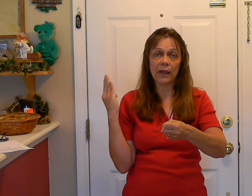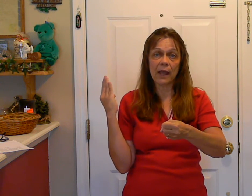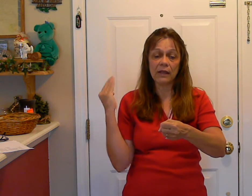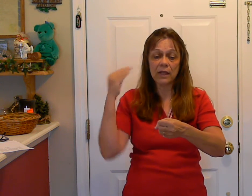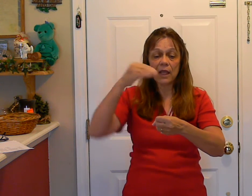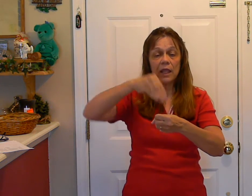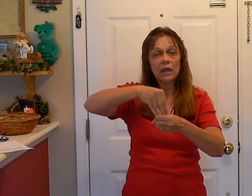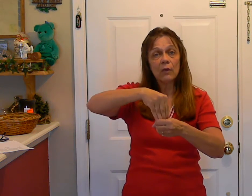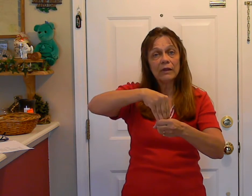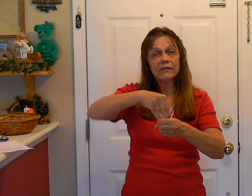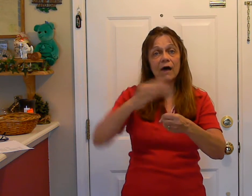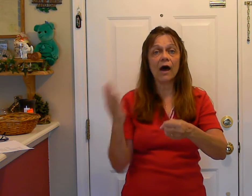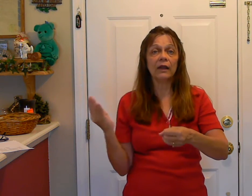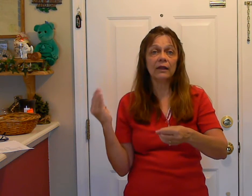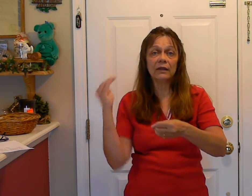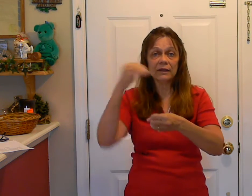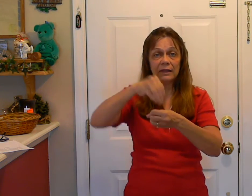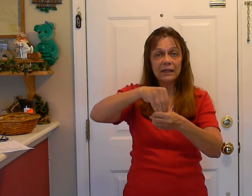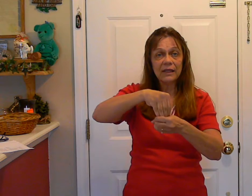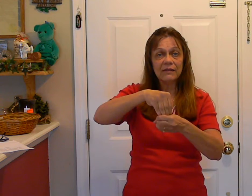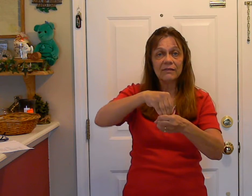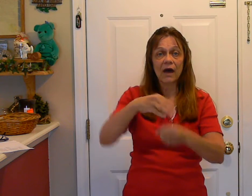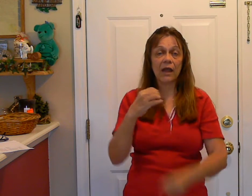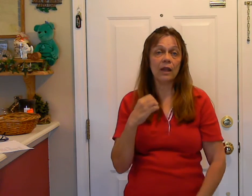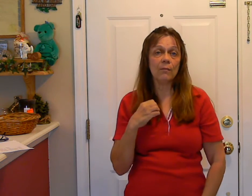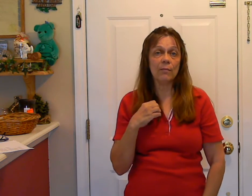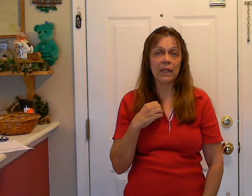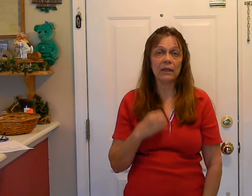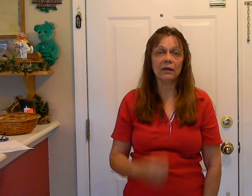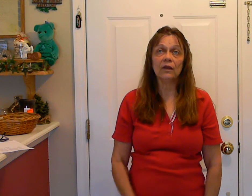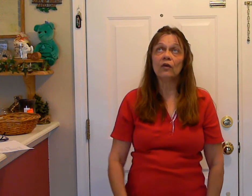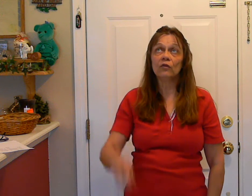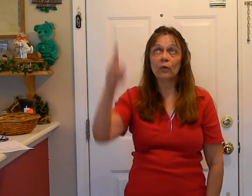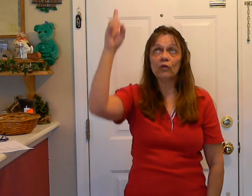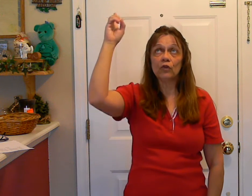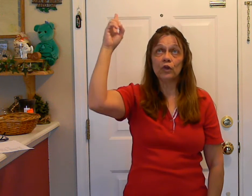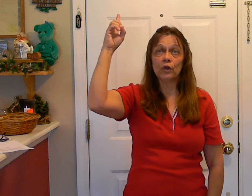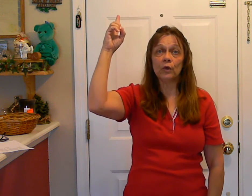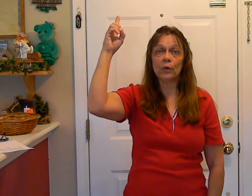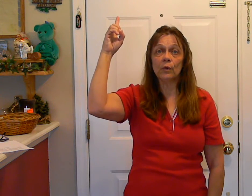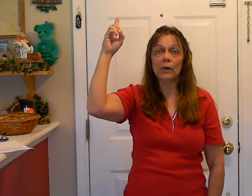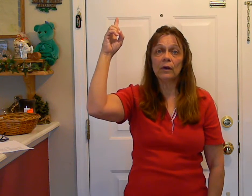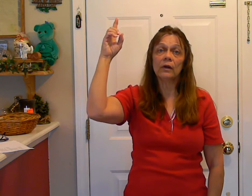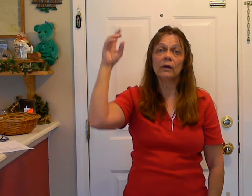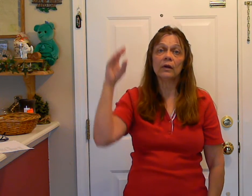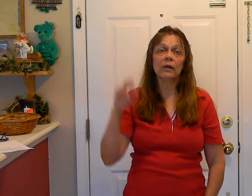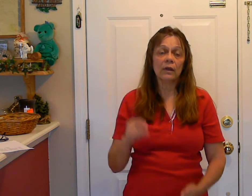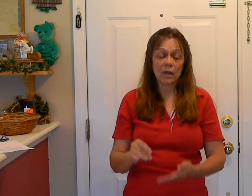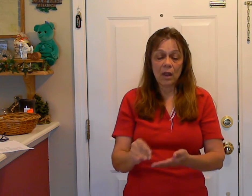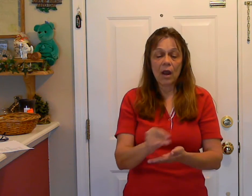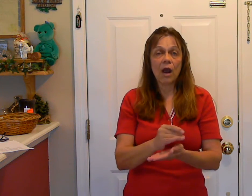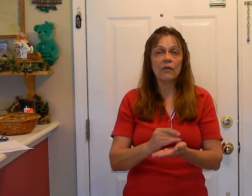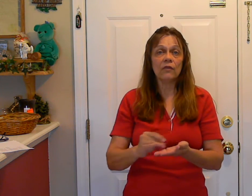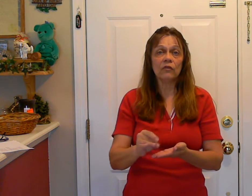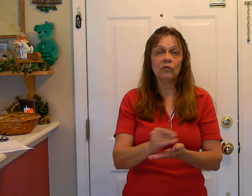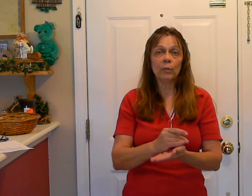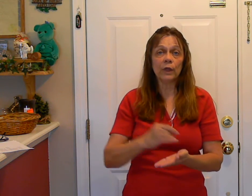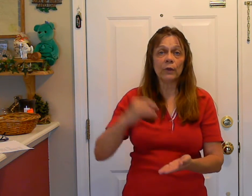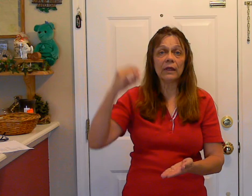hand, and go inside. Inside me. So it's you are the spirit